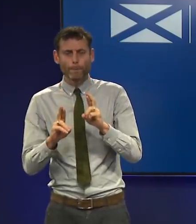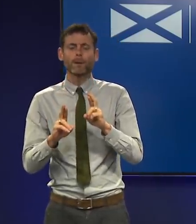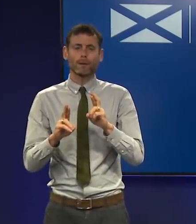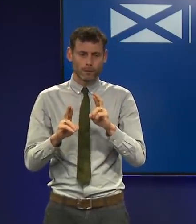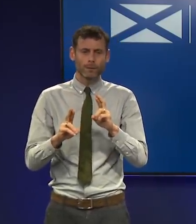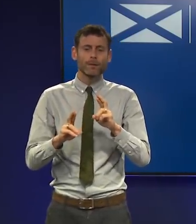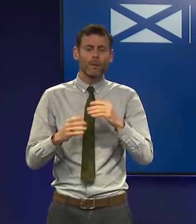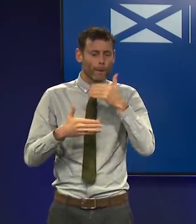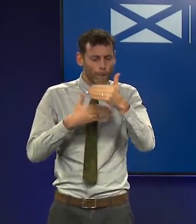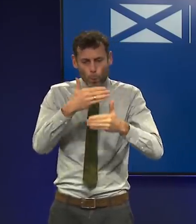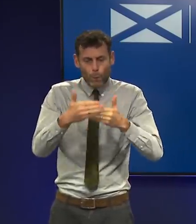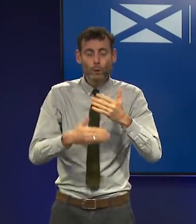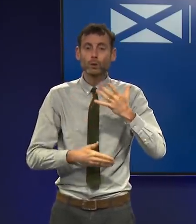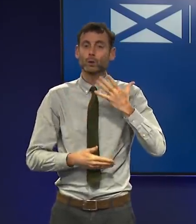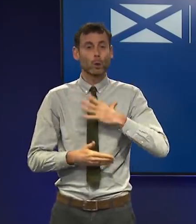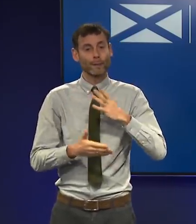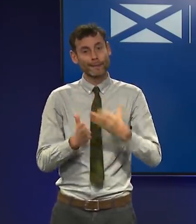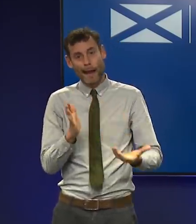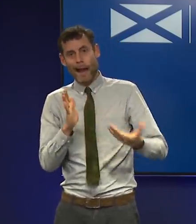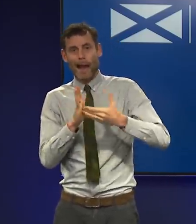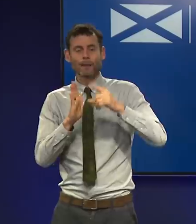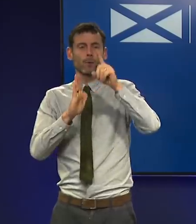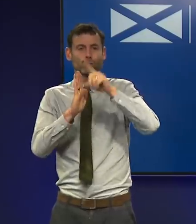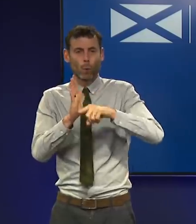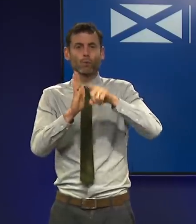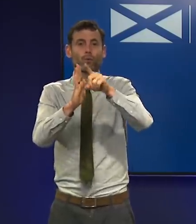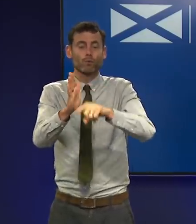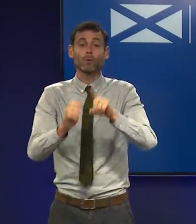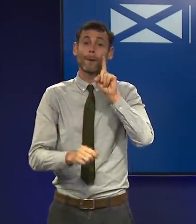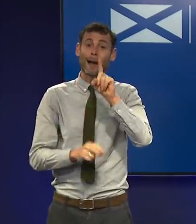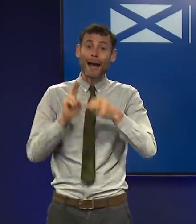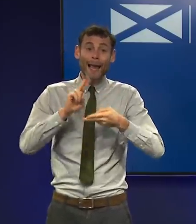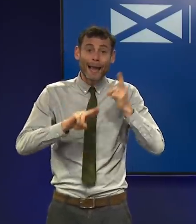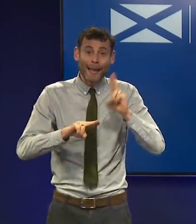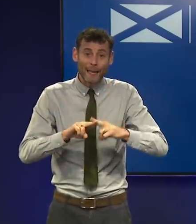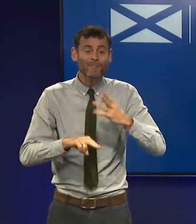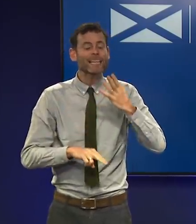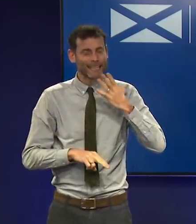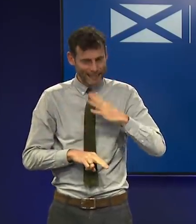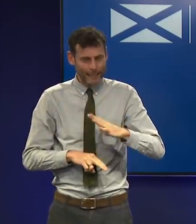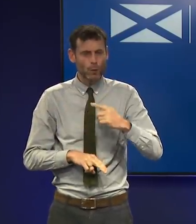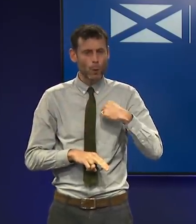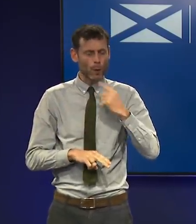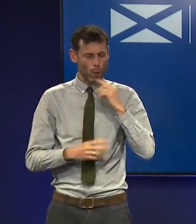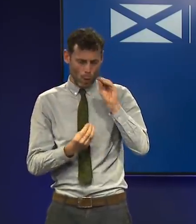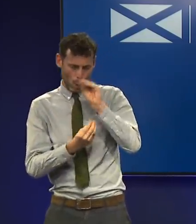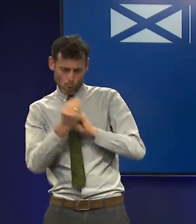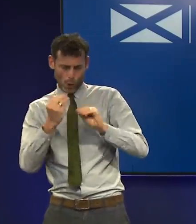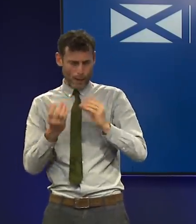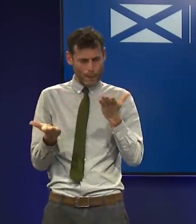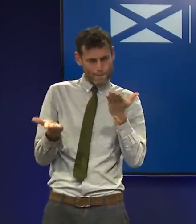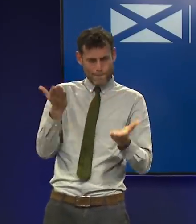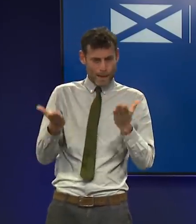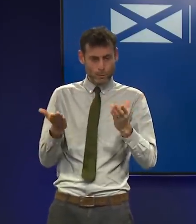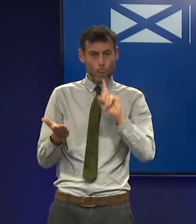and while we will act on a precautionary basis, we will also seek to act at all times in a proportionate manner. I want to